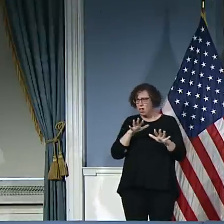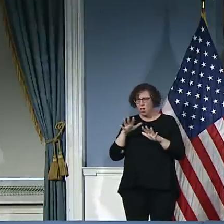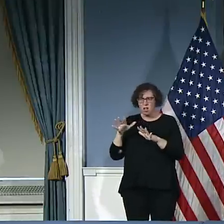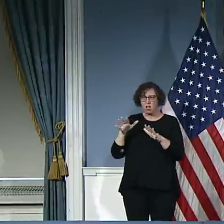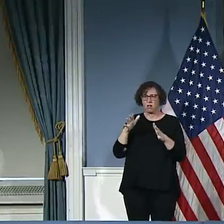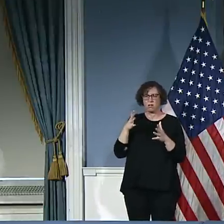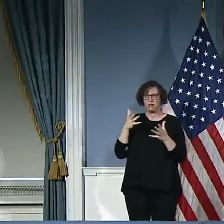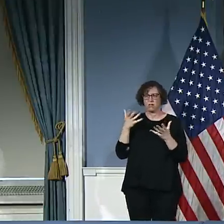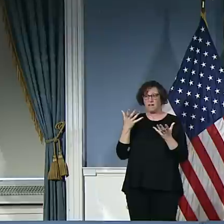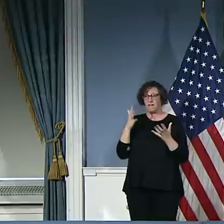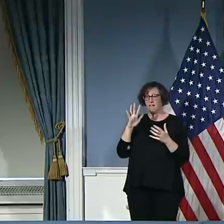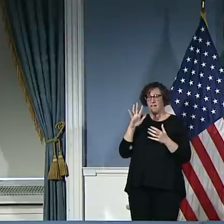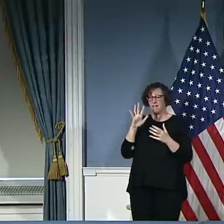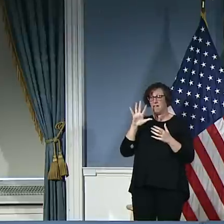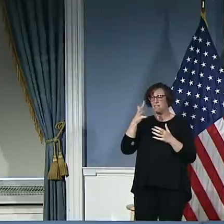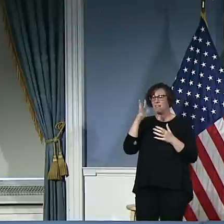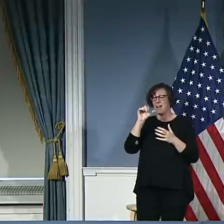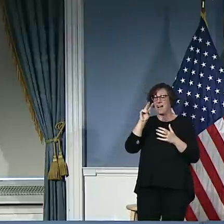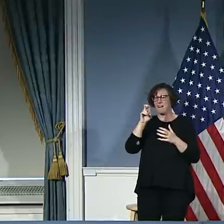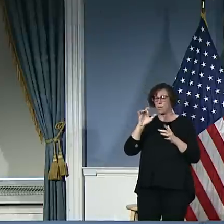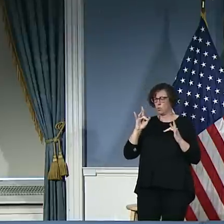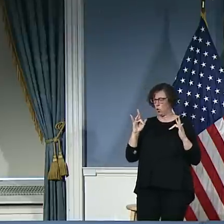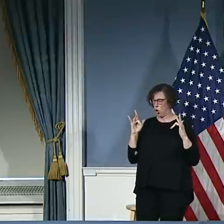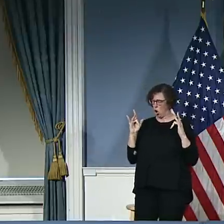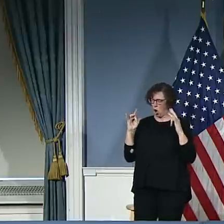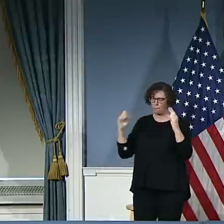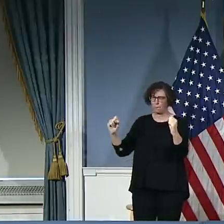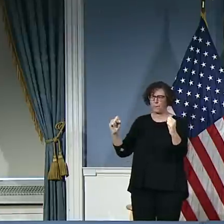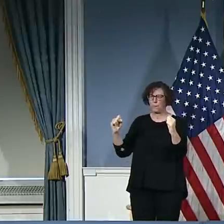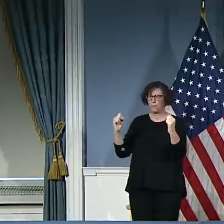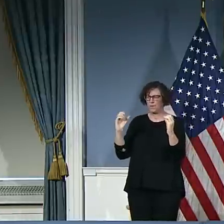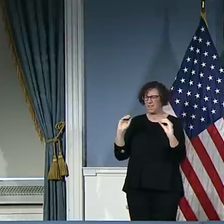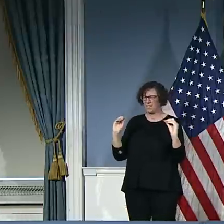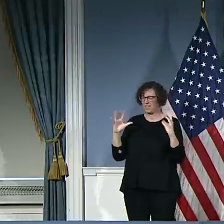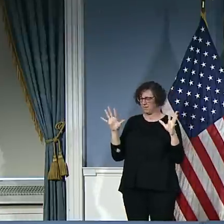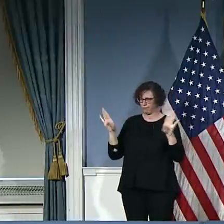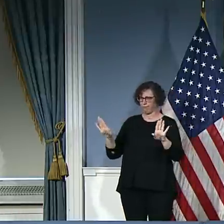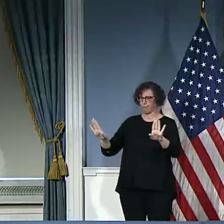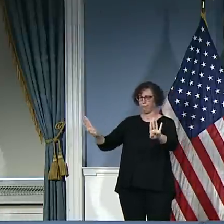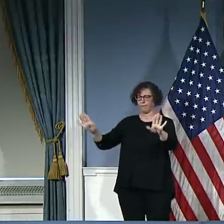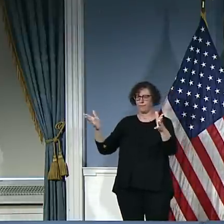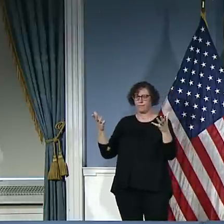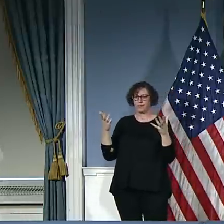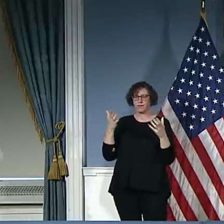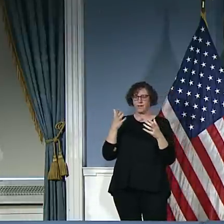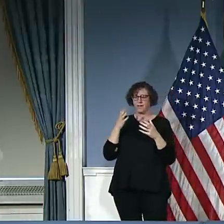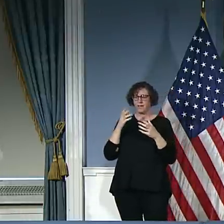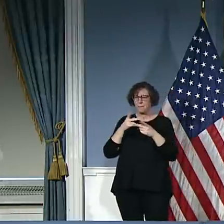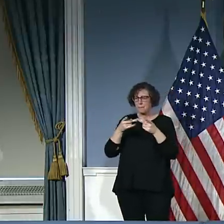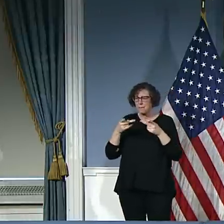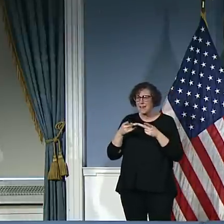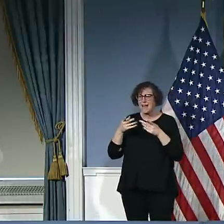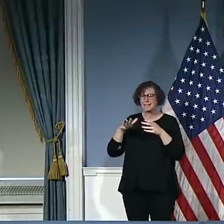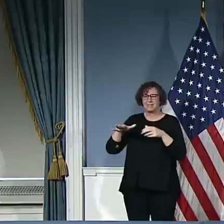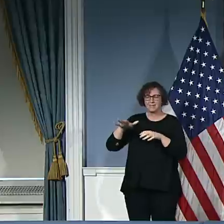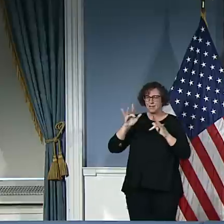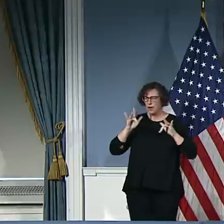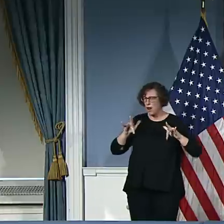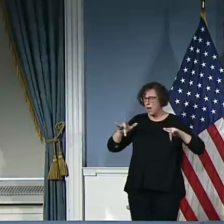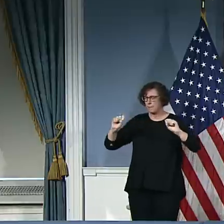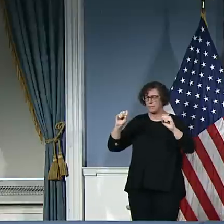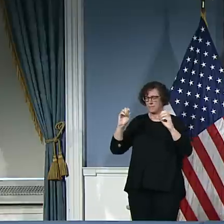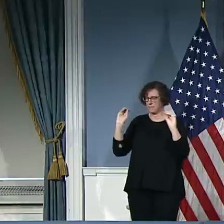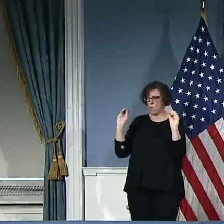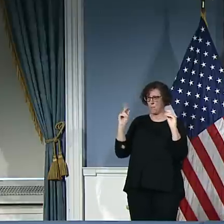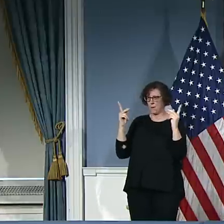so open. You never see Crosstown Street so open. We saw an immediate drop in most categories, I would